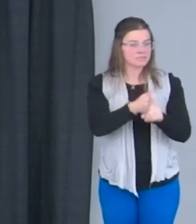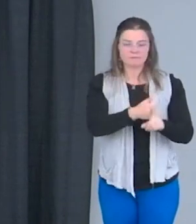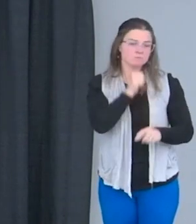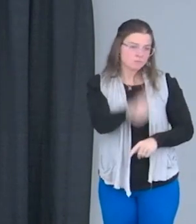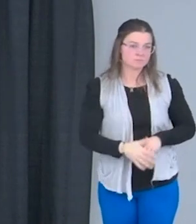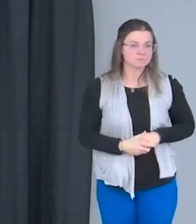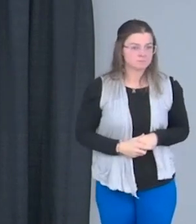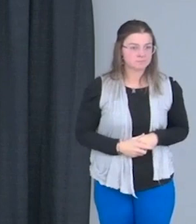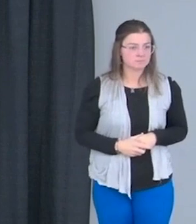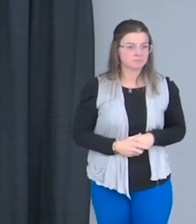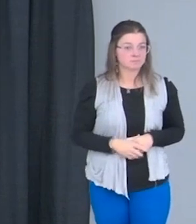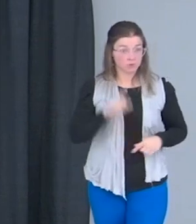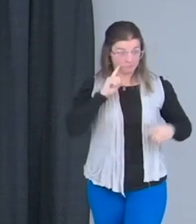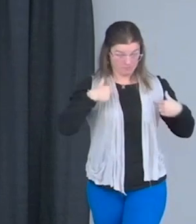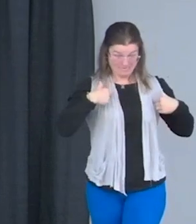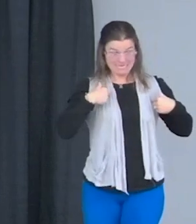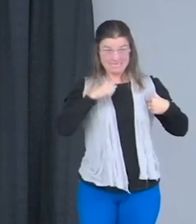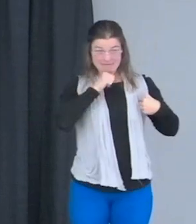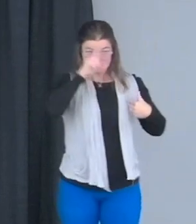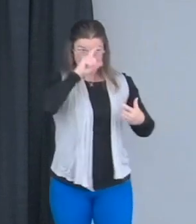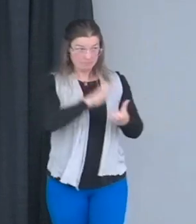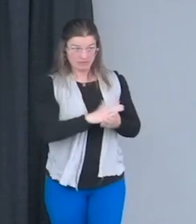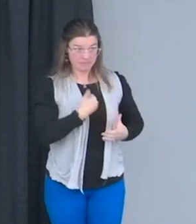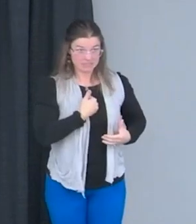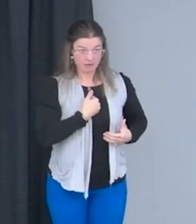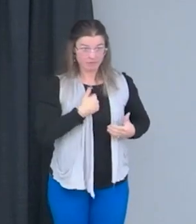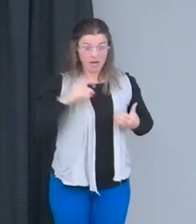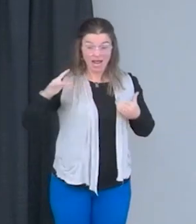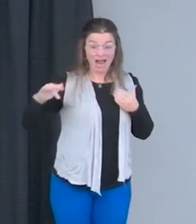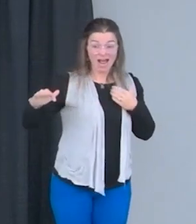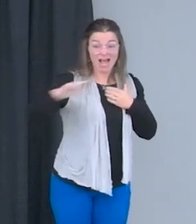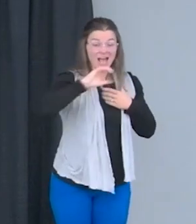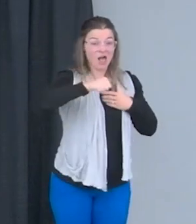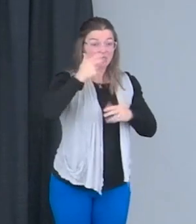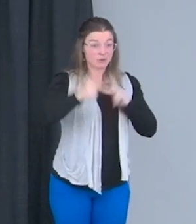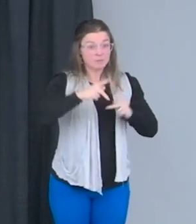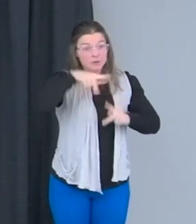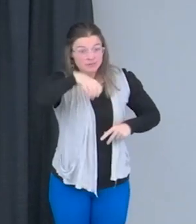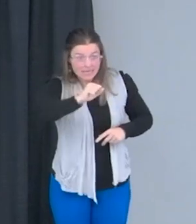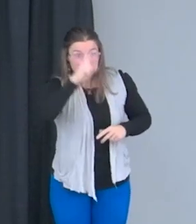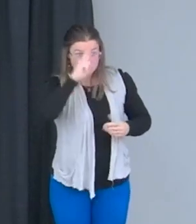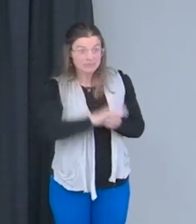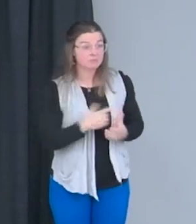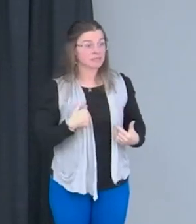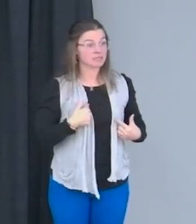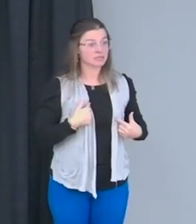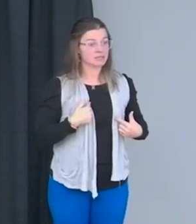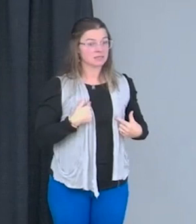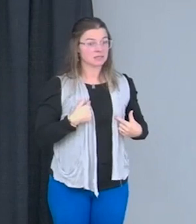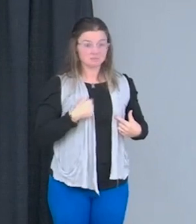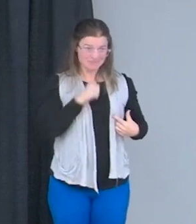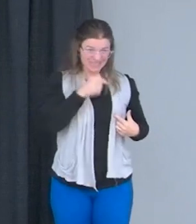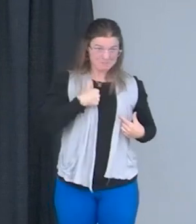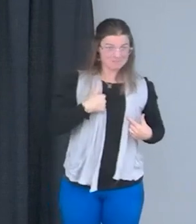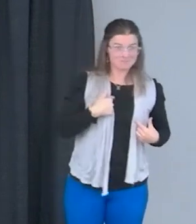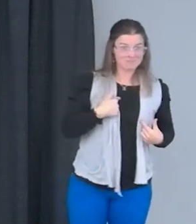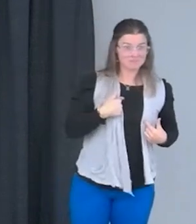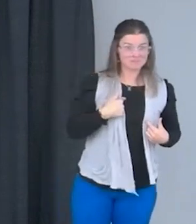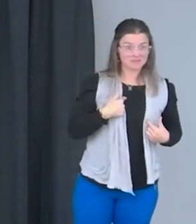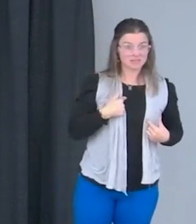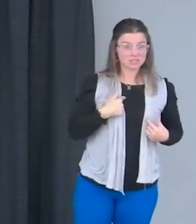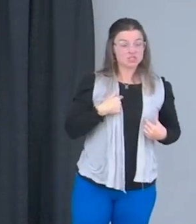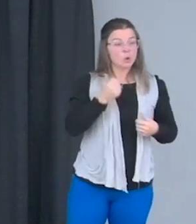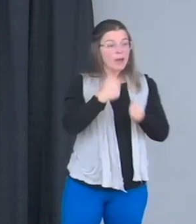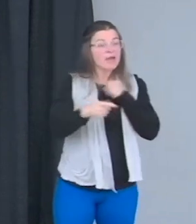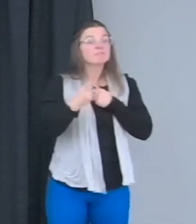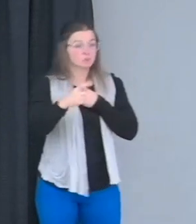So for me, I didn't believe in myself. Everybody around me did. Well, it didn't work. I didn't love myself. So when everybody was giving